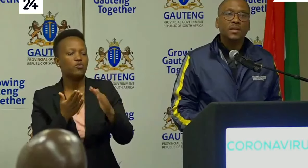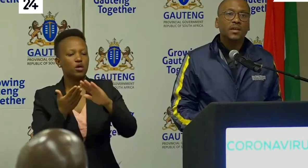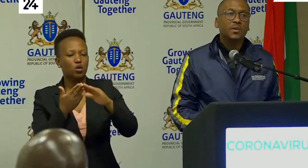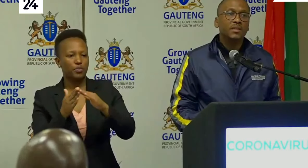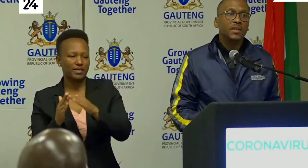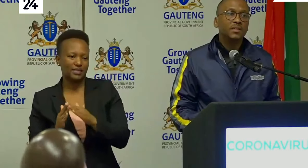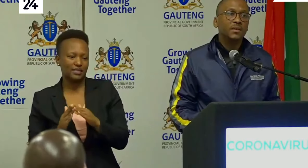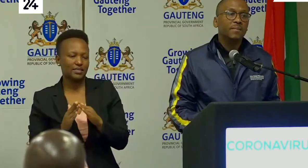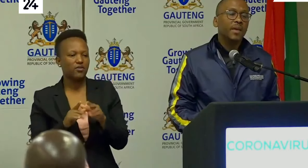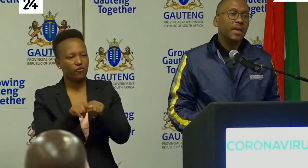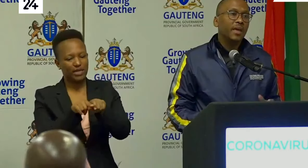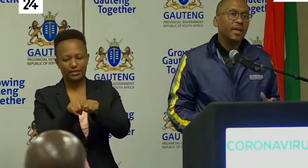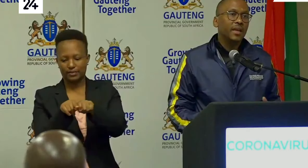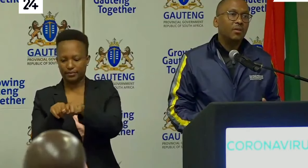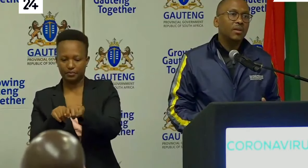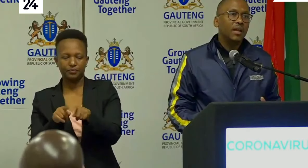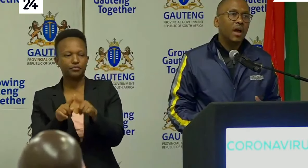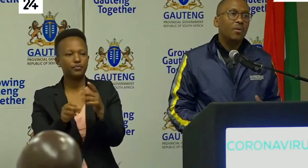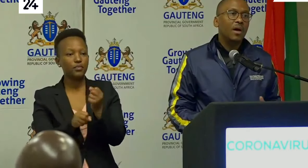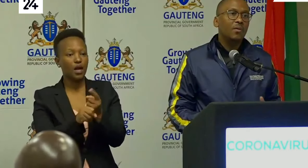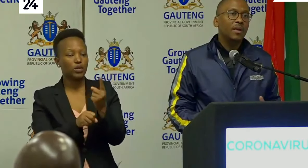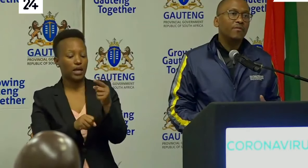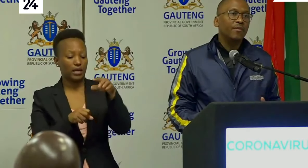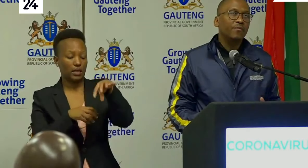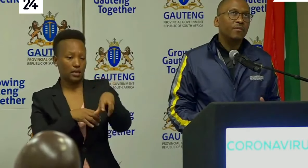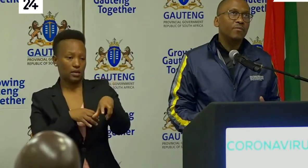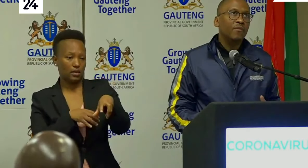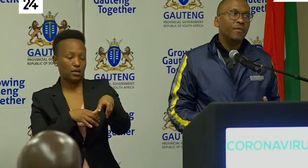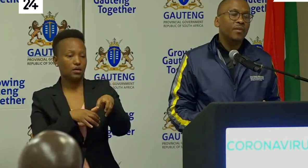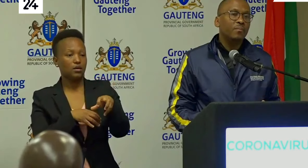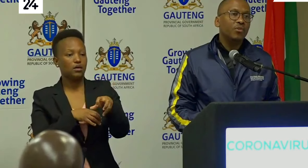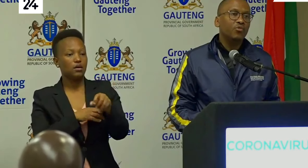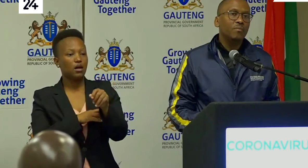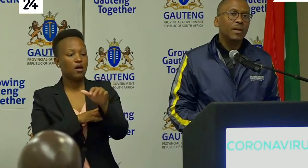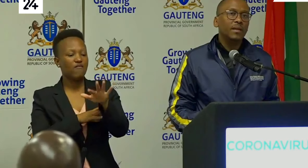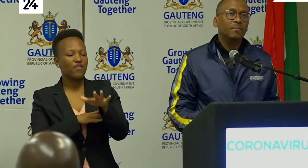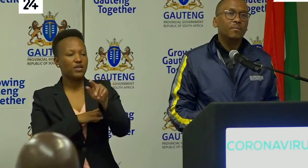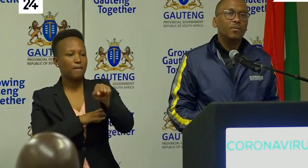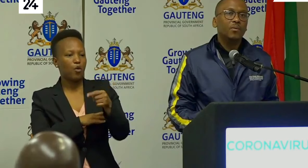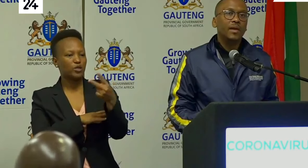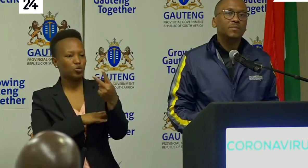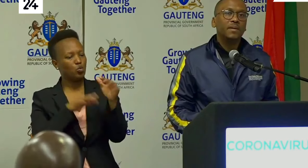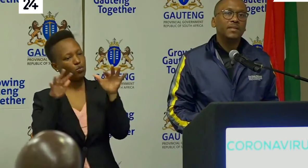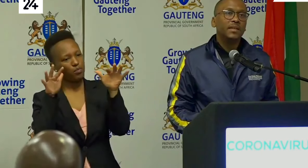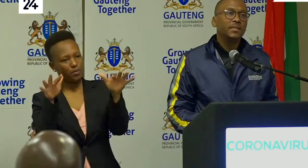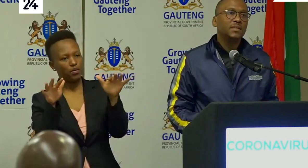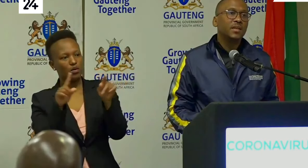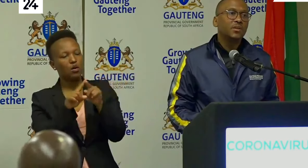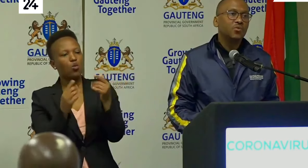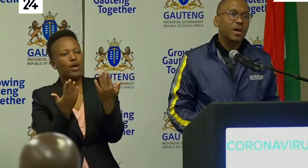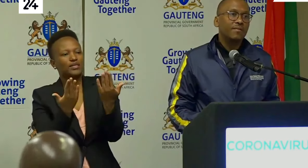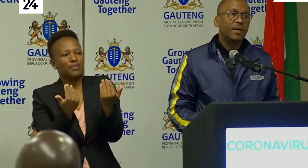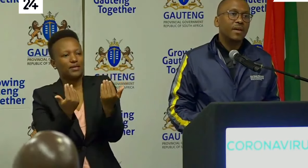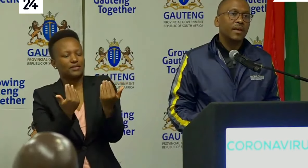testing in how thing our for 15.2 million people we are expecting at least